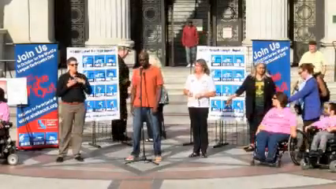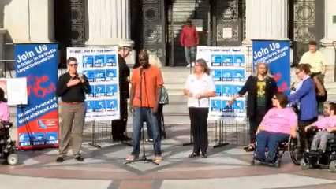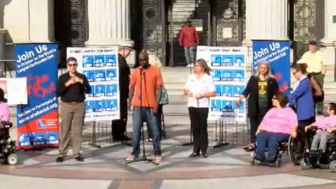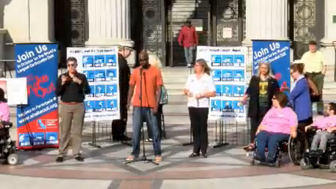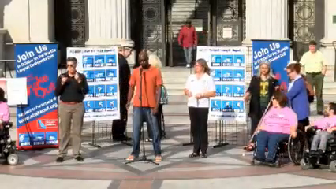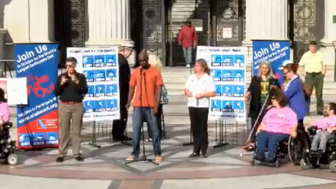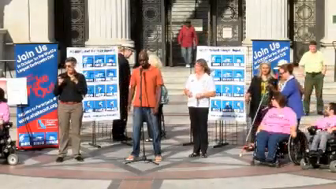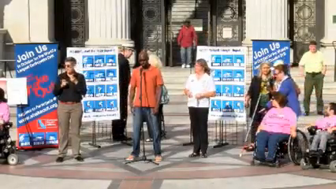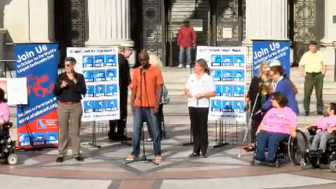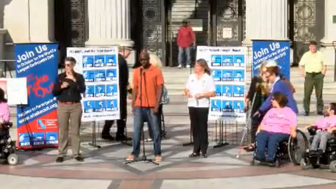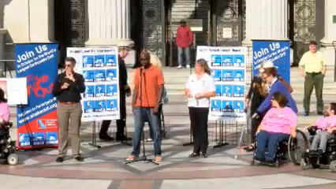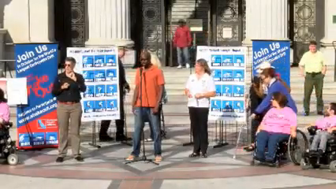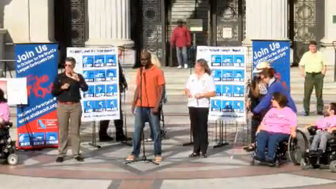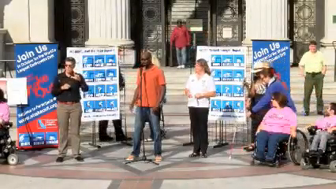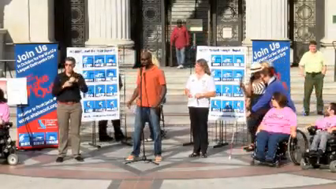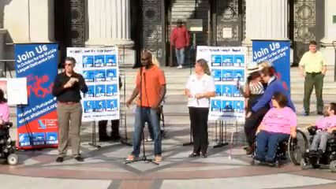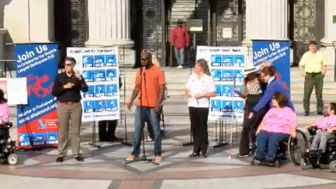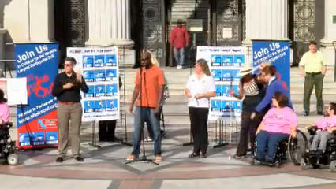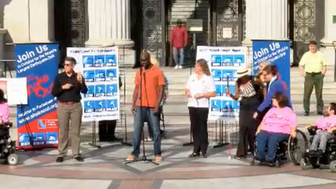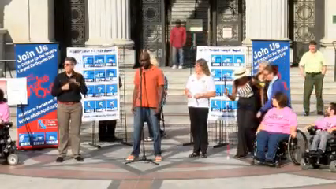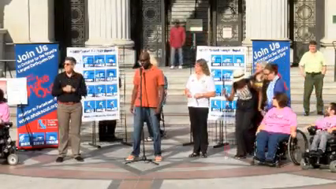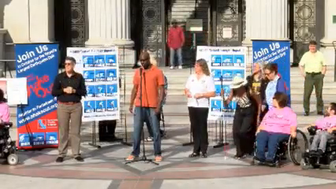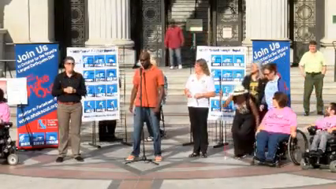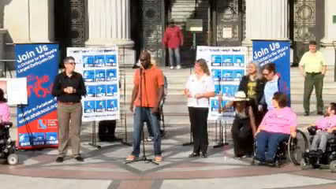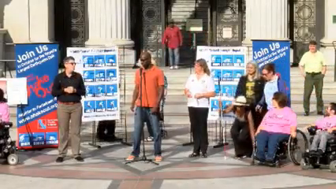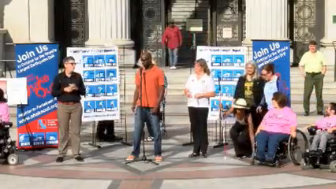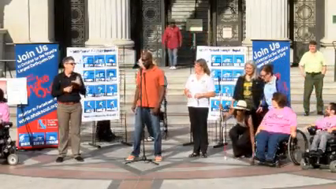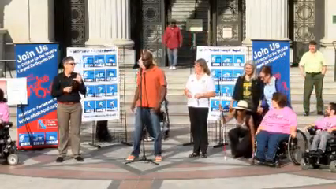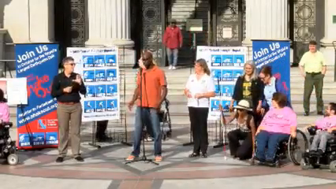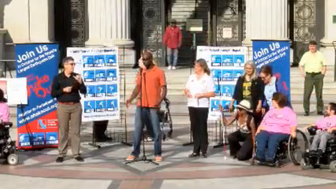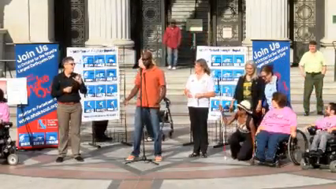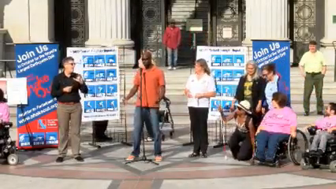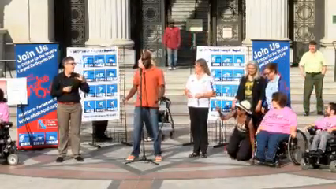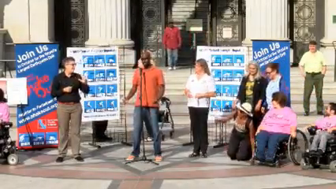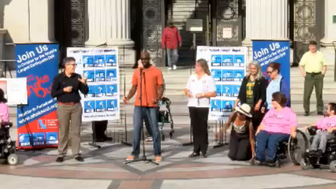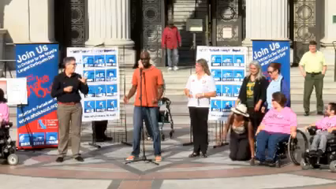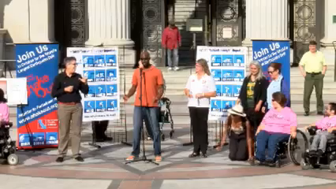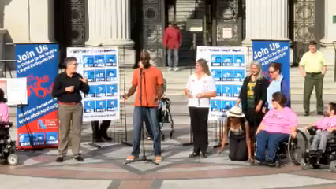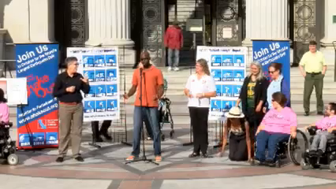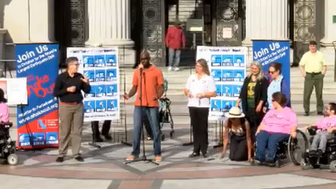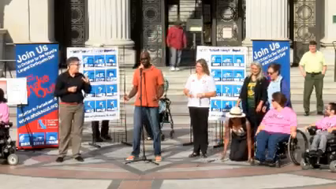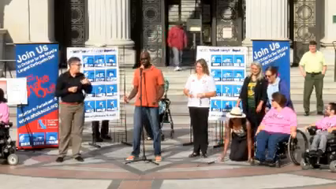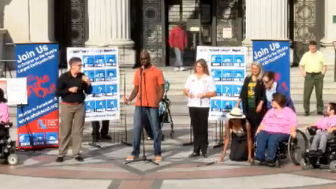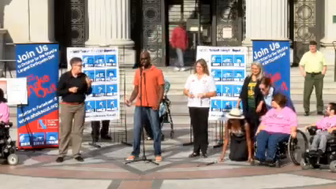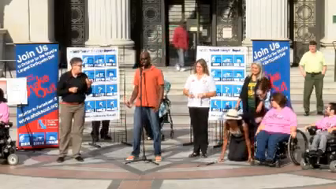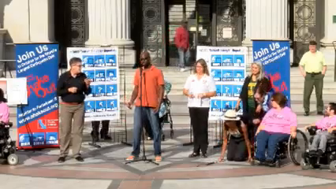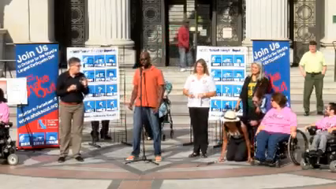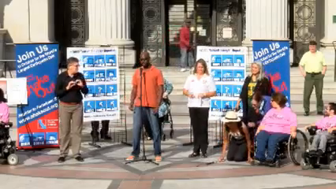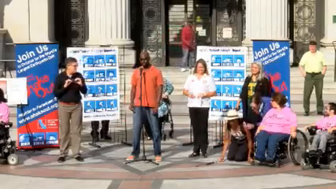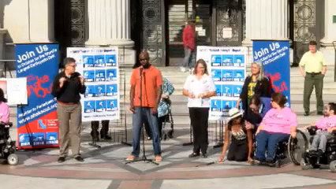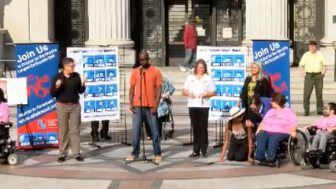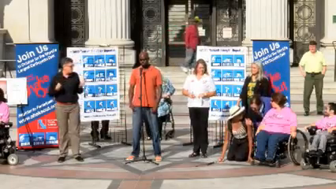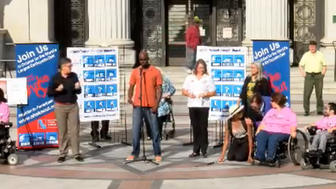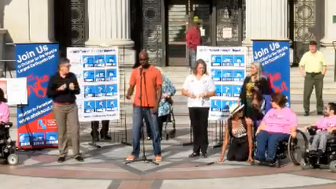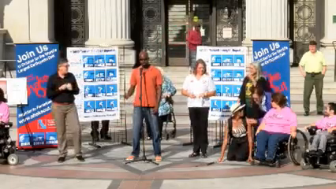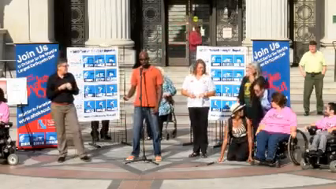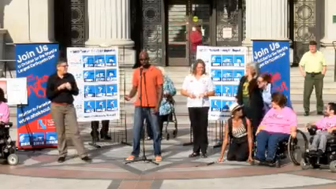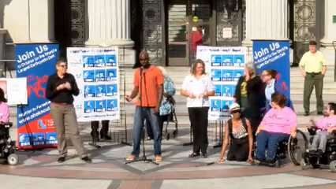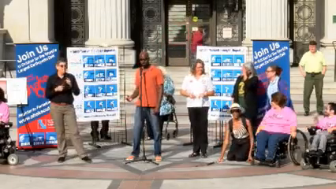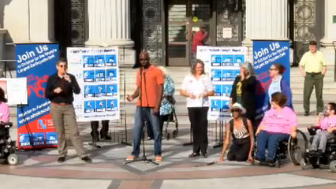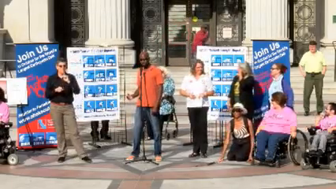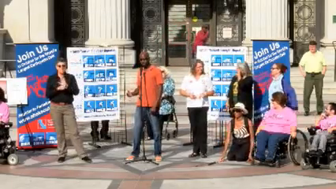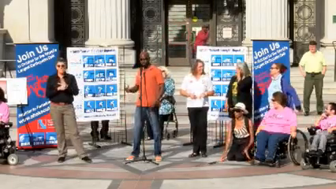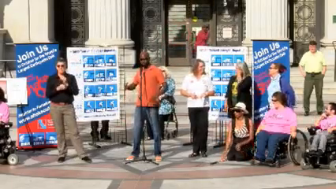Living in Berkeley. CIL, as we're known, is an organization that is dedicated to the